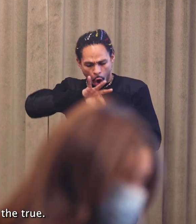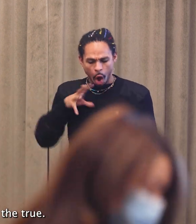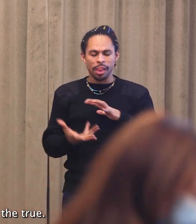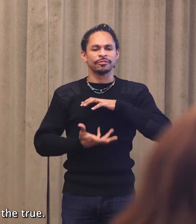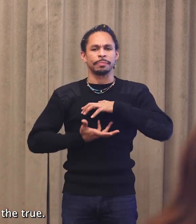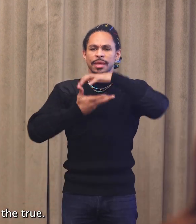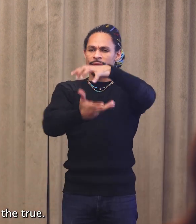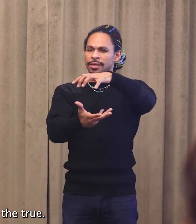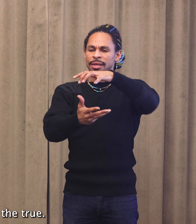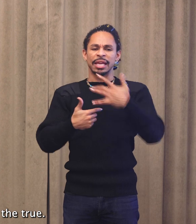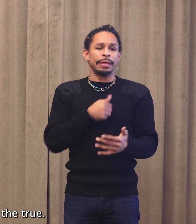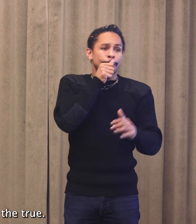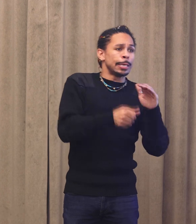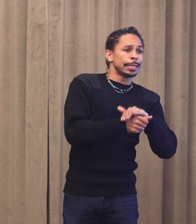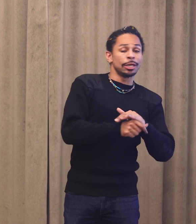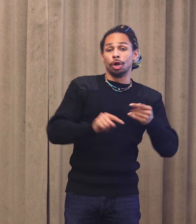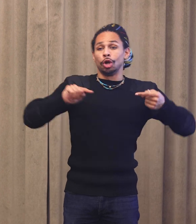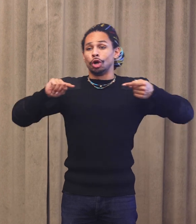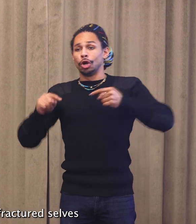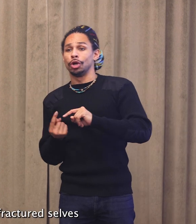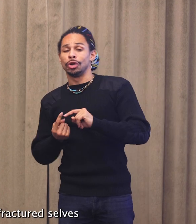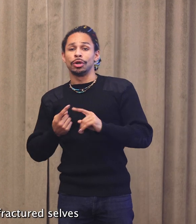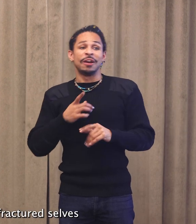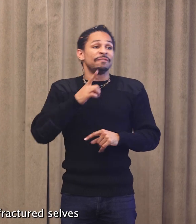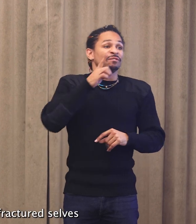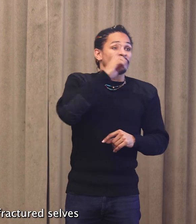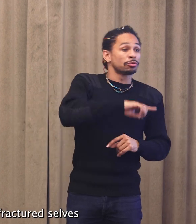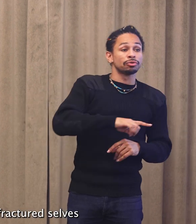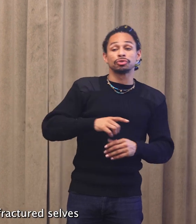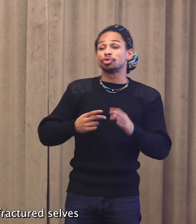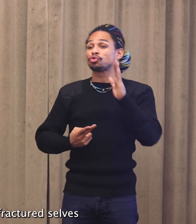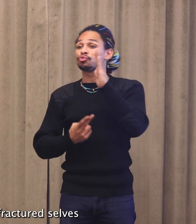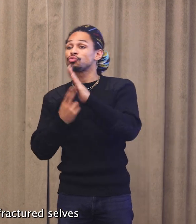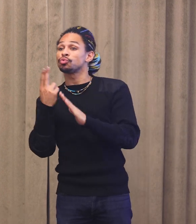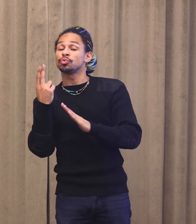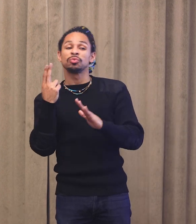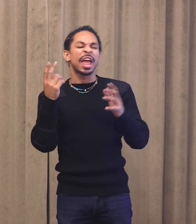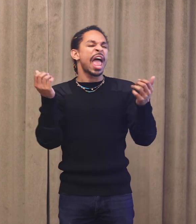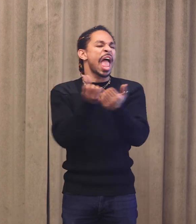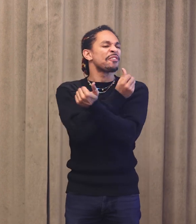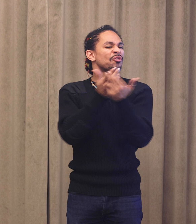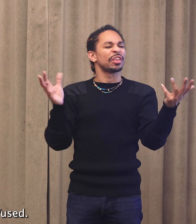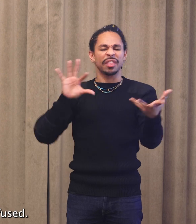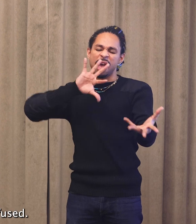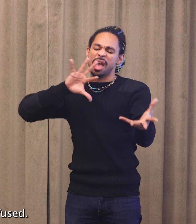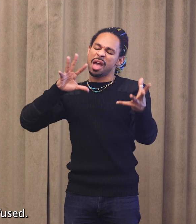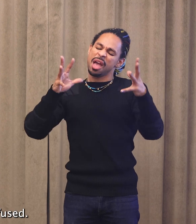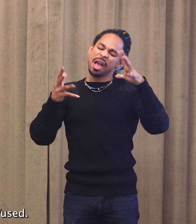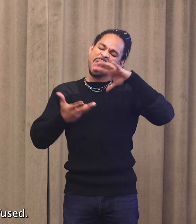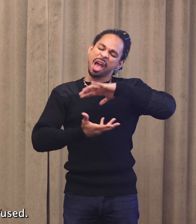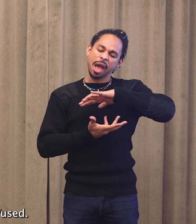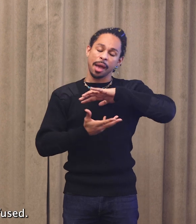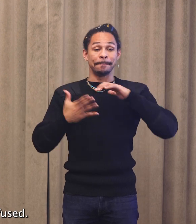the false, and the true, a place where my fractured cells became